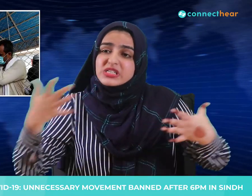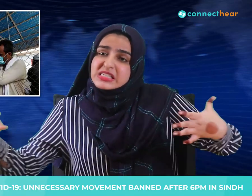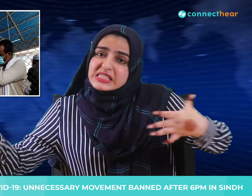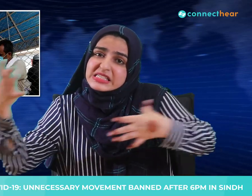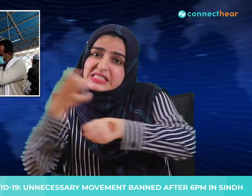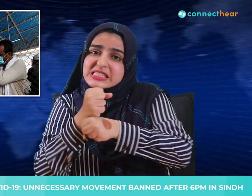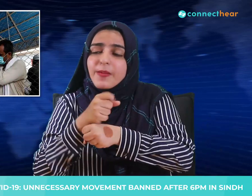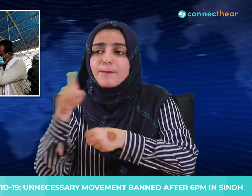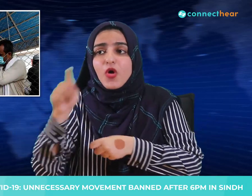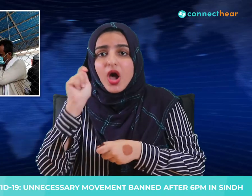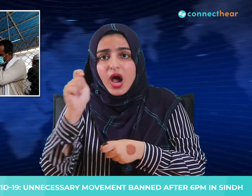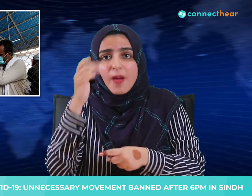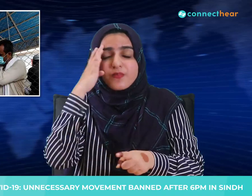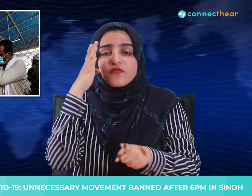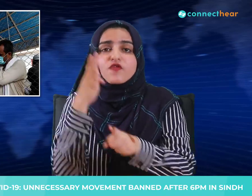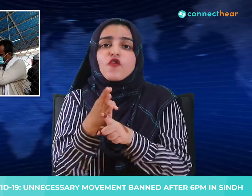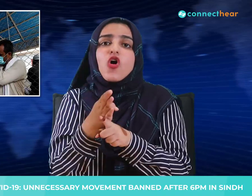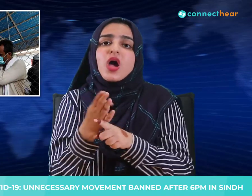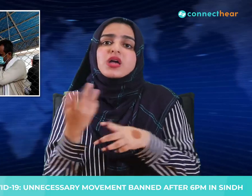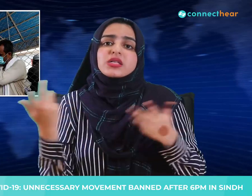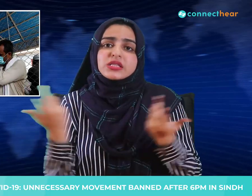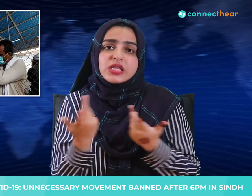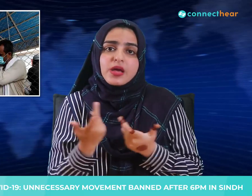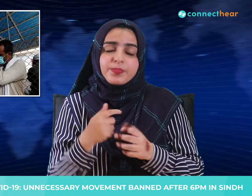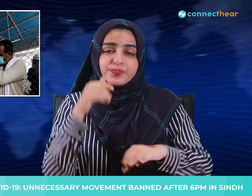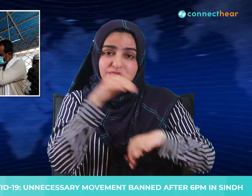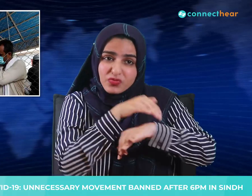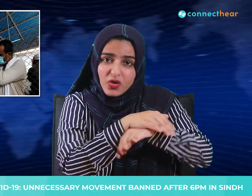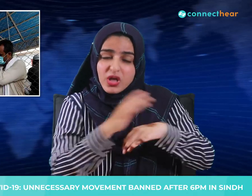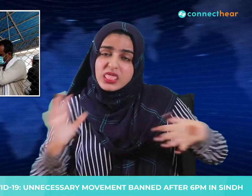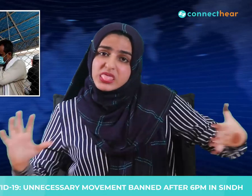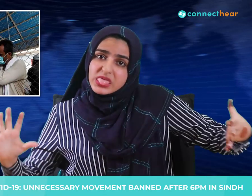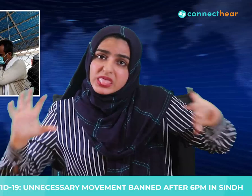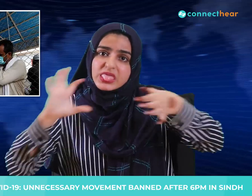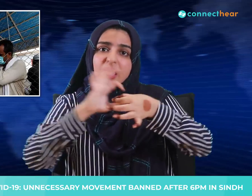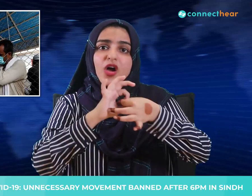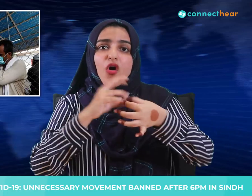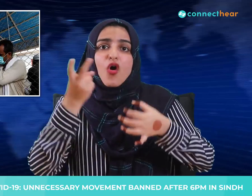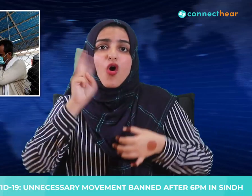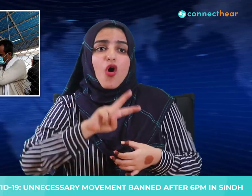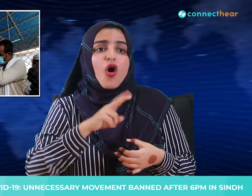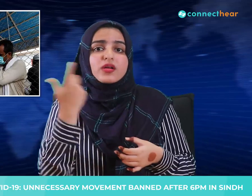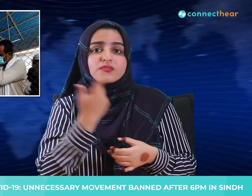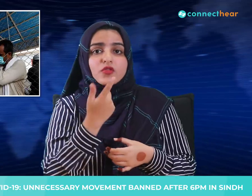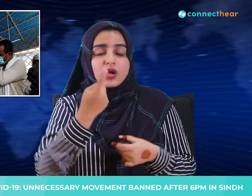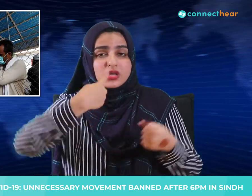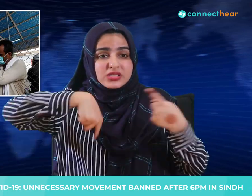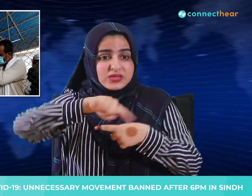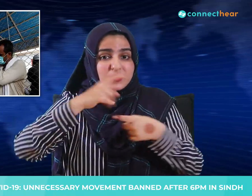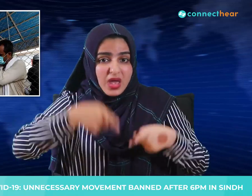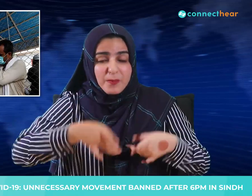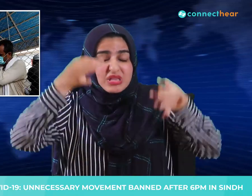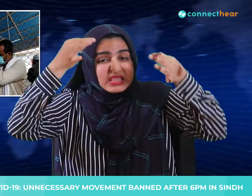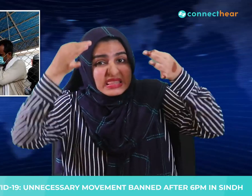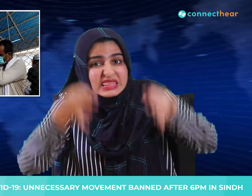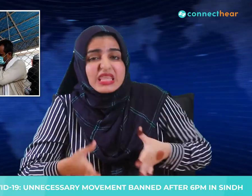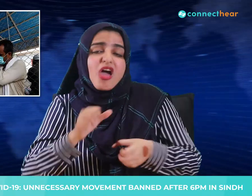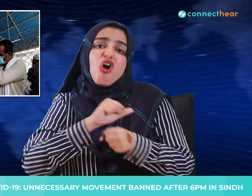With the tasks to meet with all the stakeholders including politicians and sensitize them about the alarming COVID-19